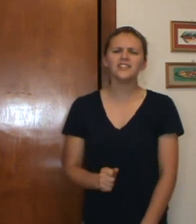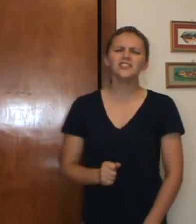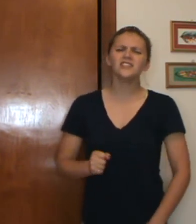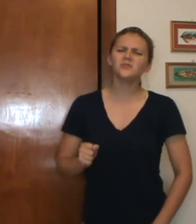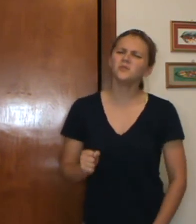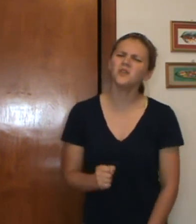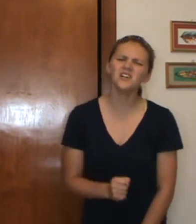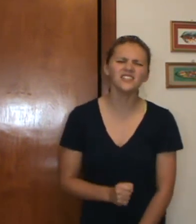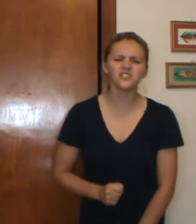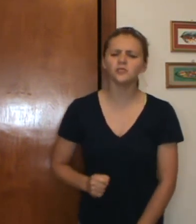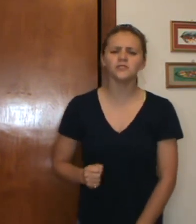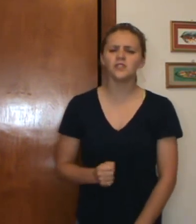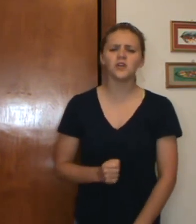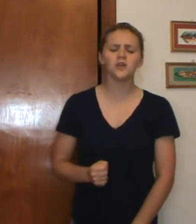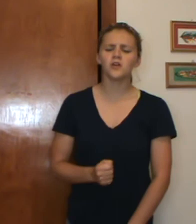just want you to know